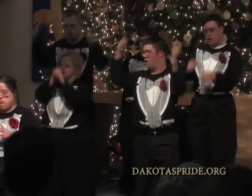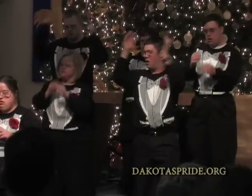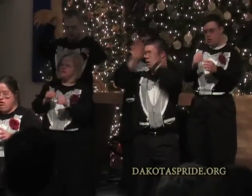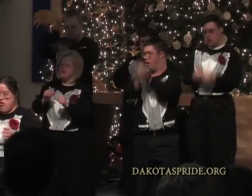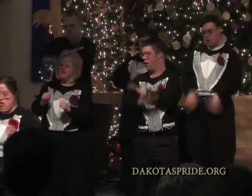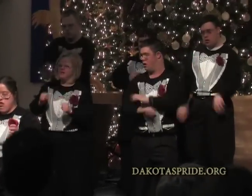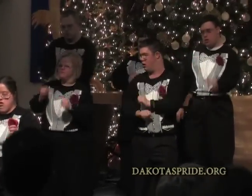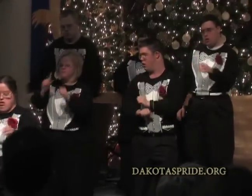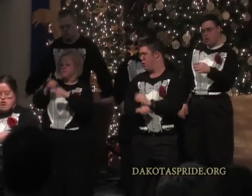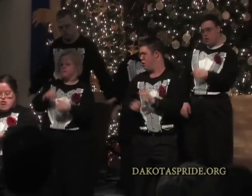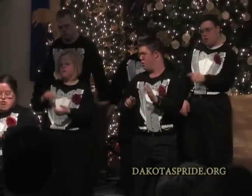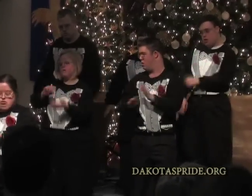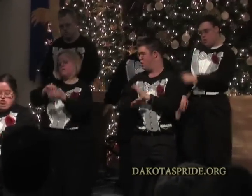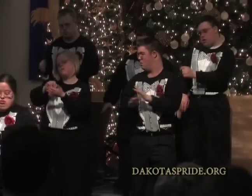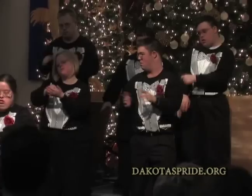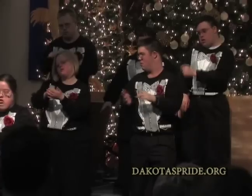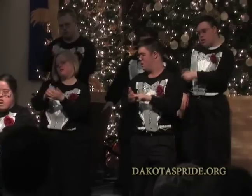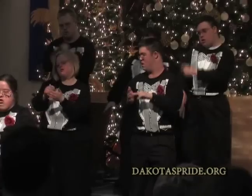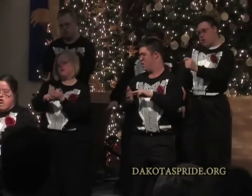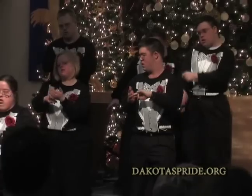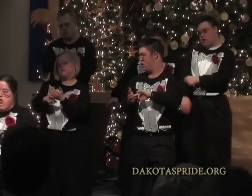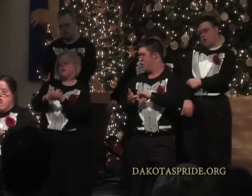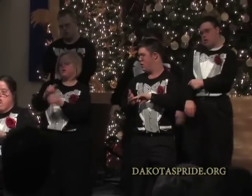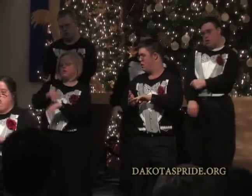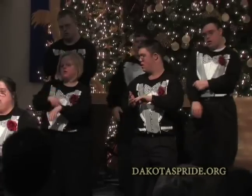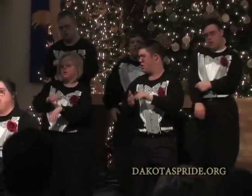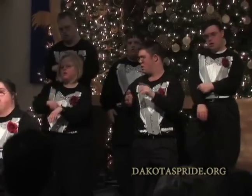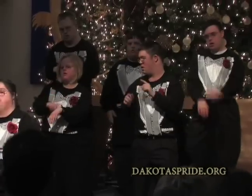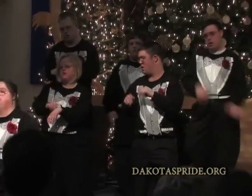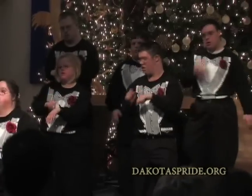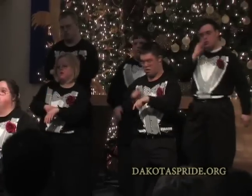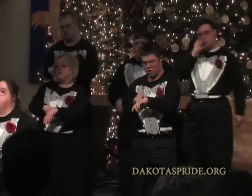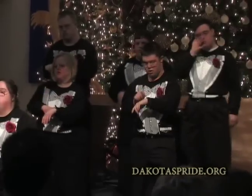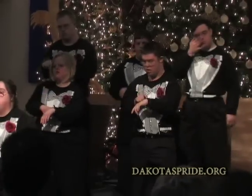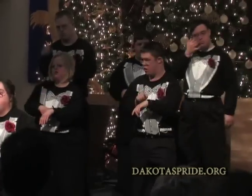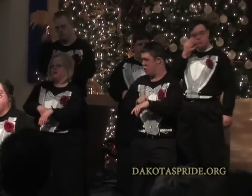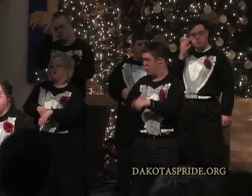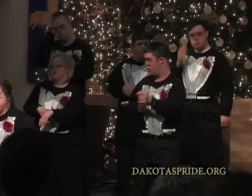be the moment now.